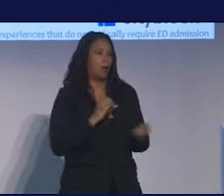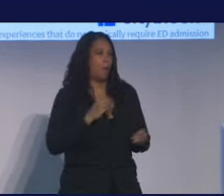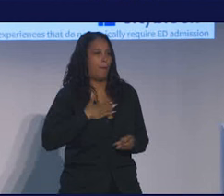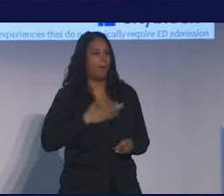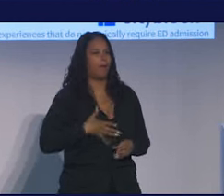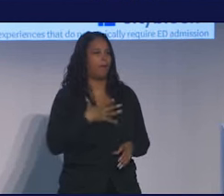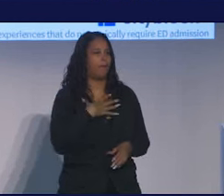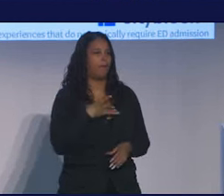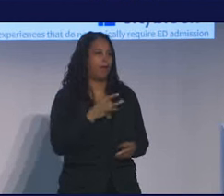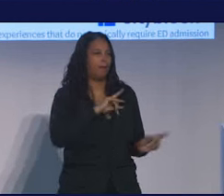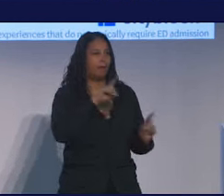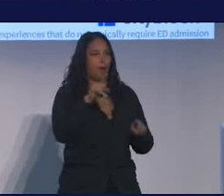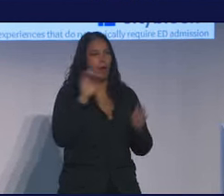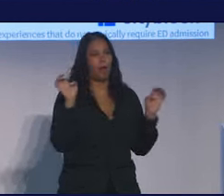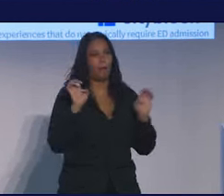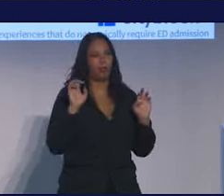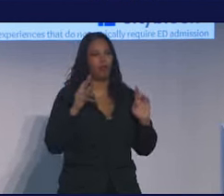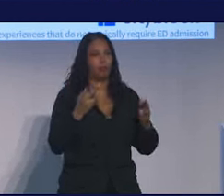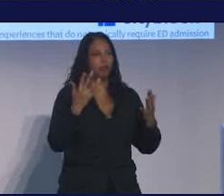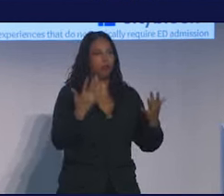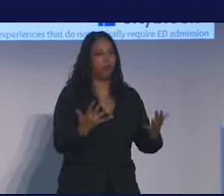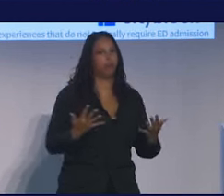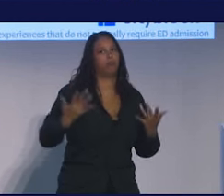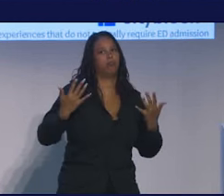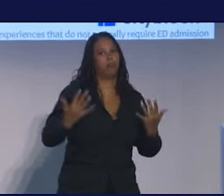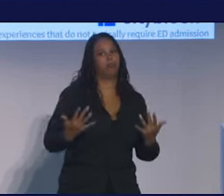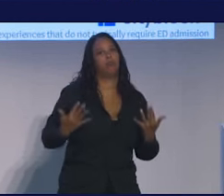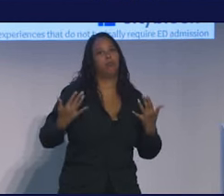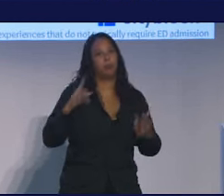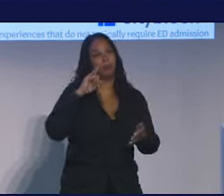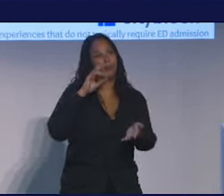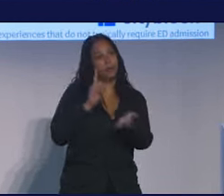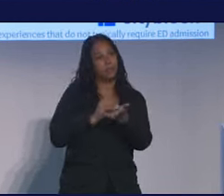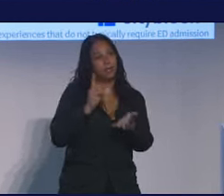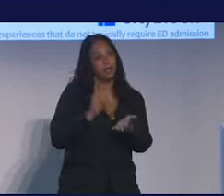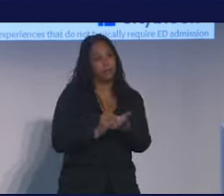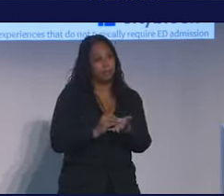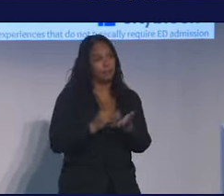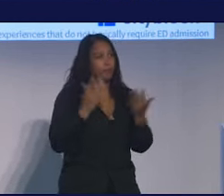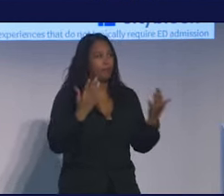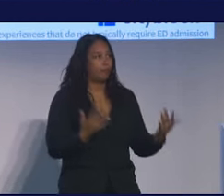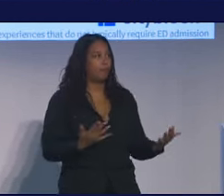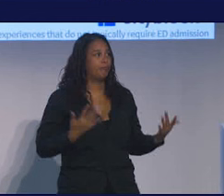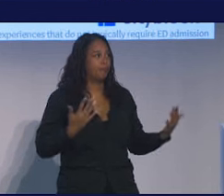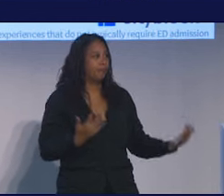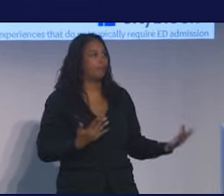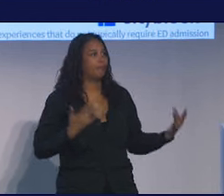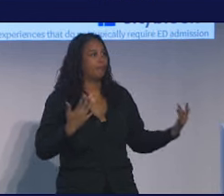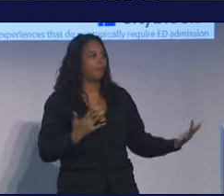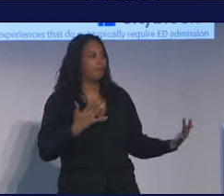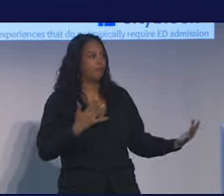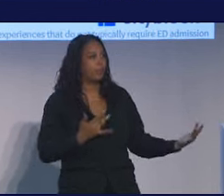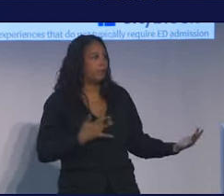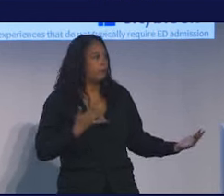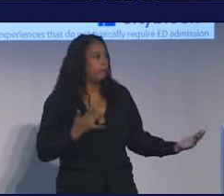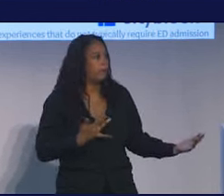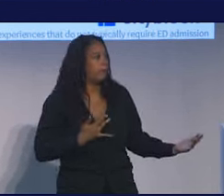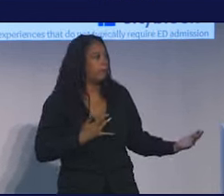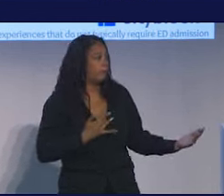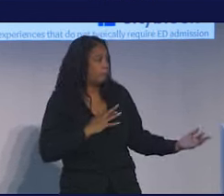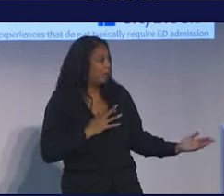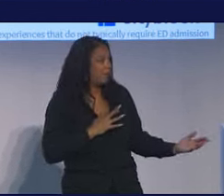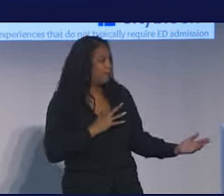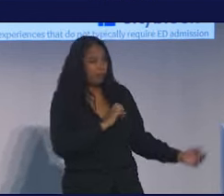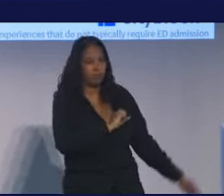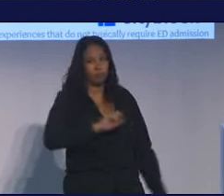wait for sometimes hours not really knowing when they're going to get seen, get taken care of often in a way that feels cursory and then get sent back out